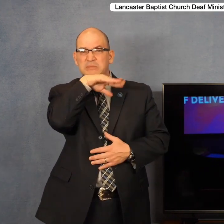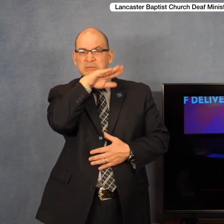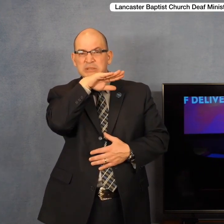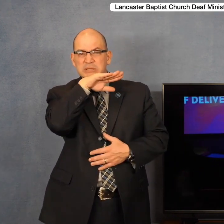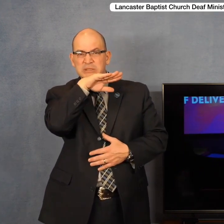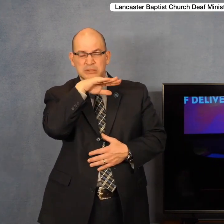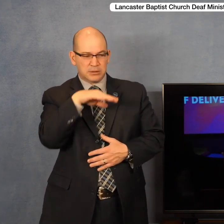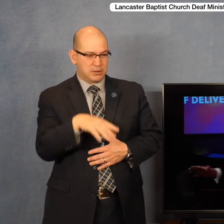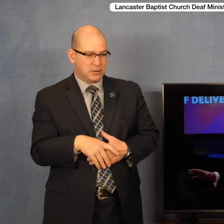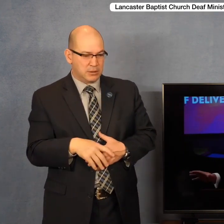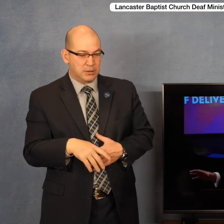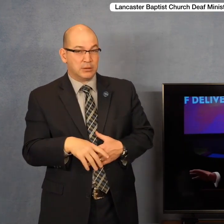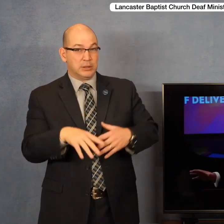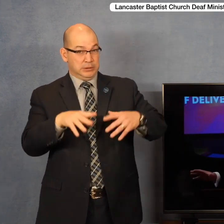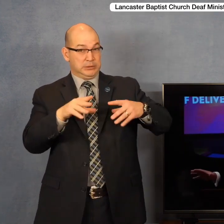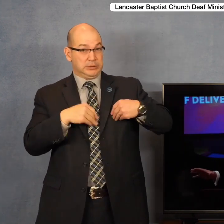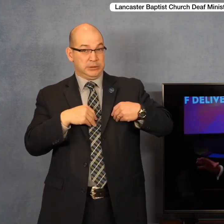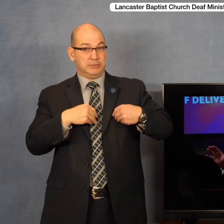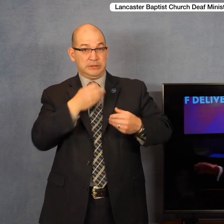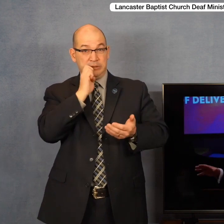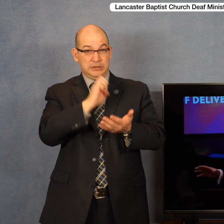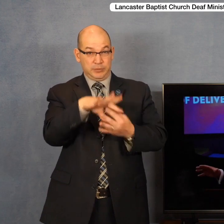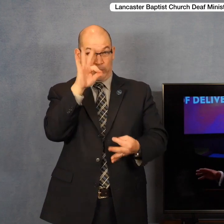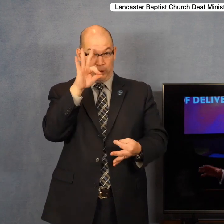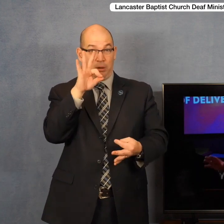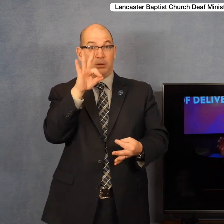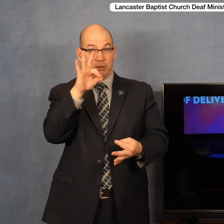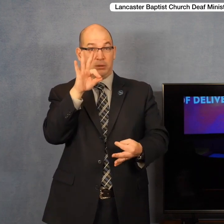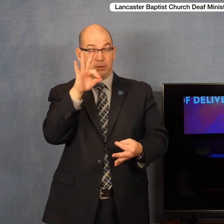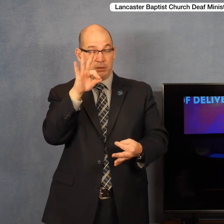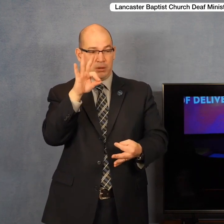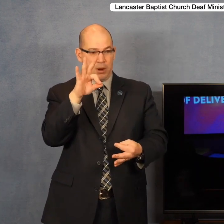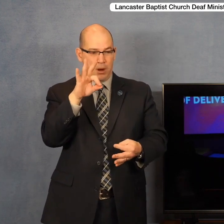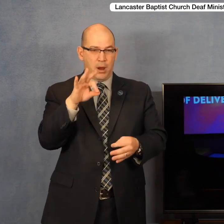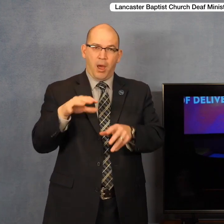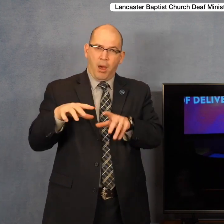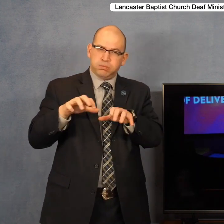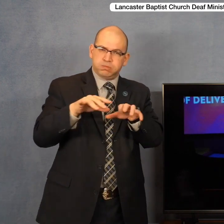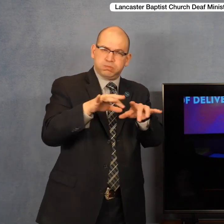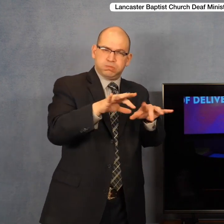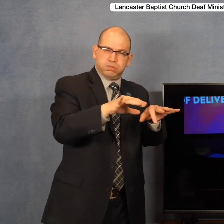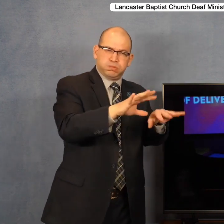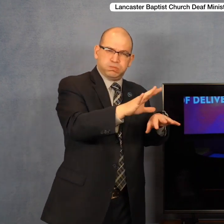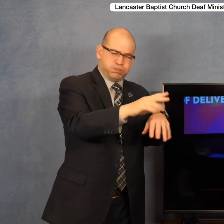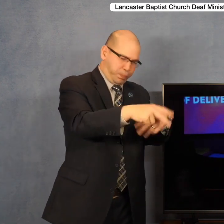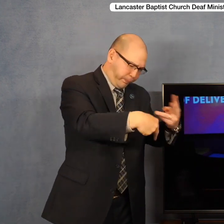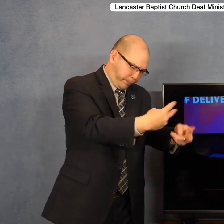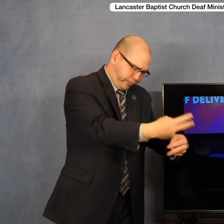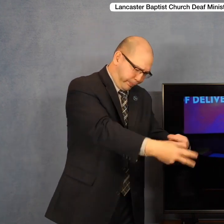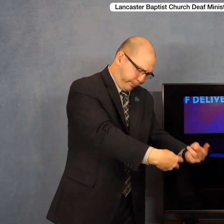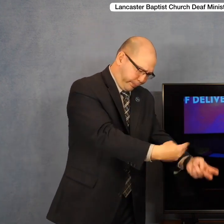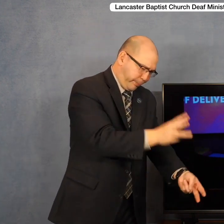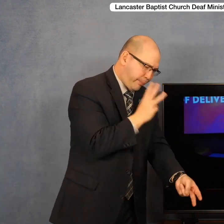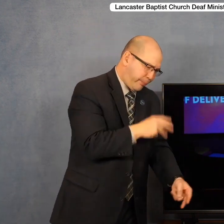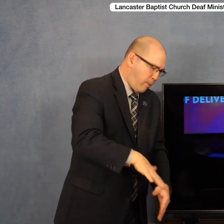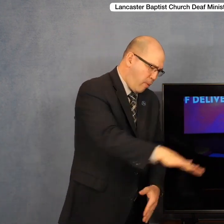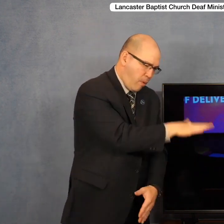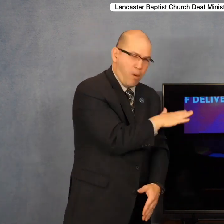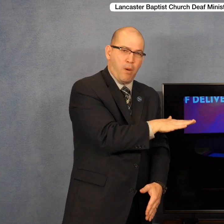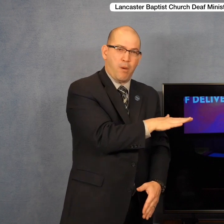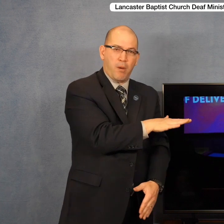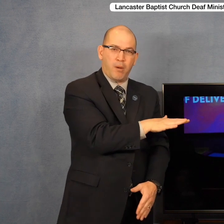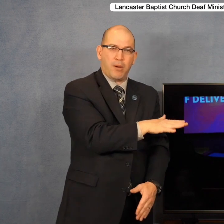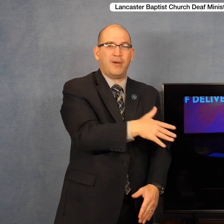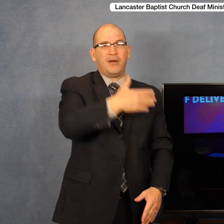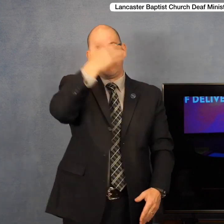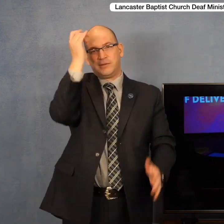received the spirits of these demonic spirits and then ran into the Sea of Galilee all at the